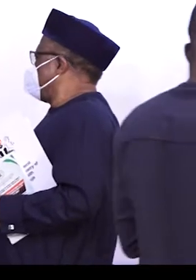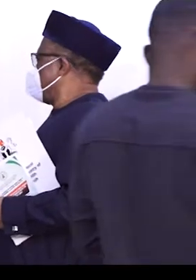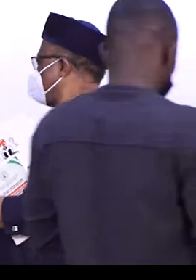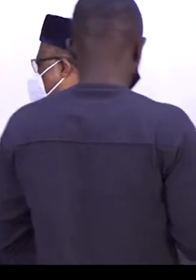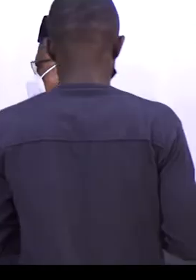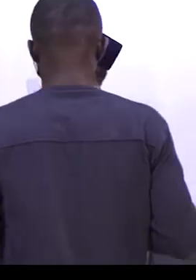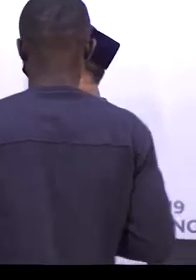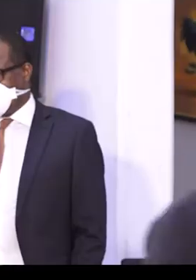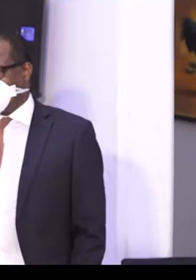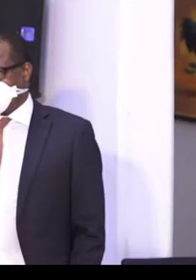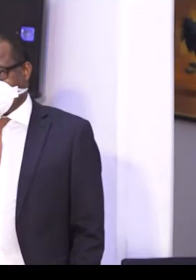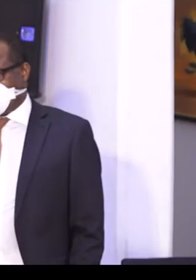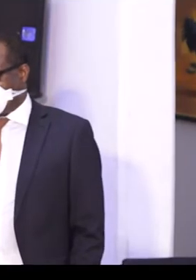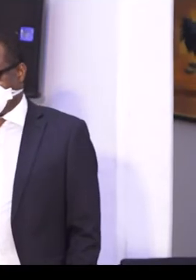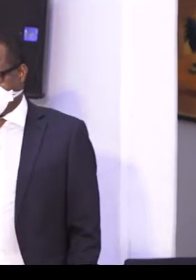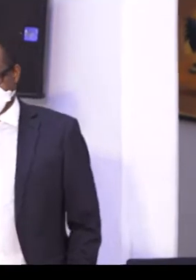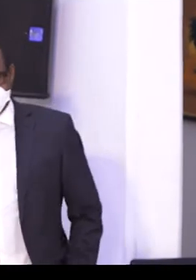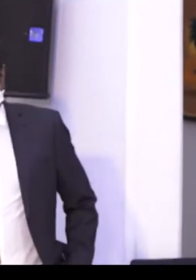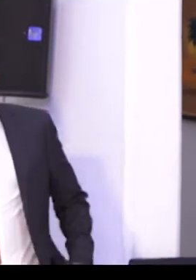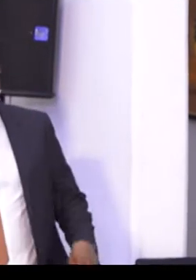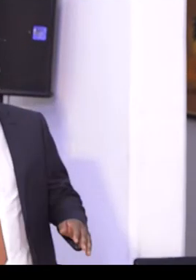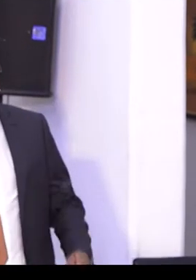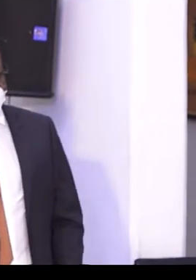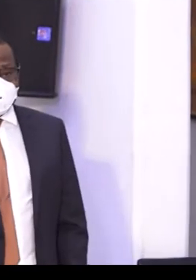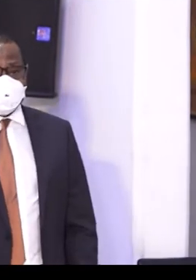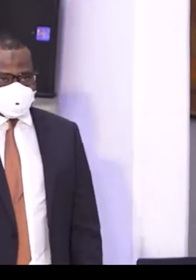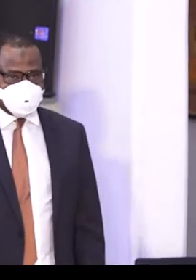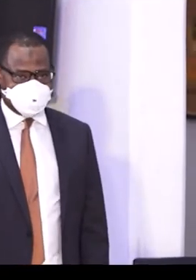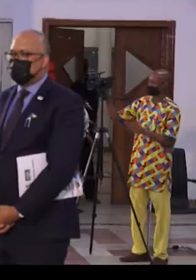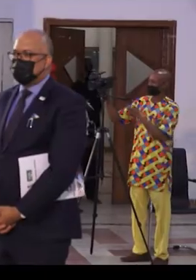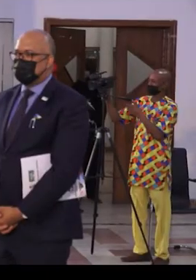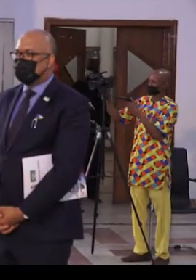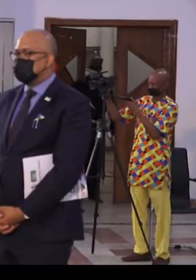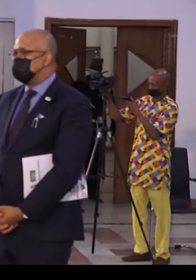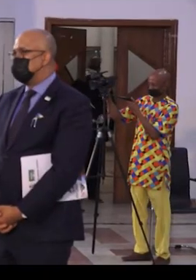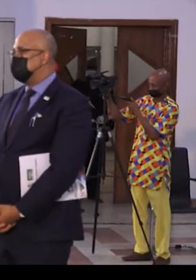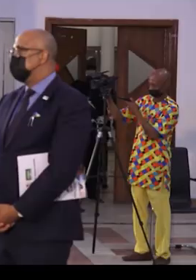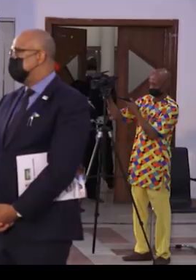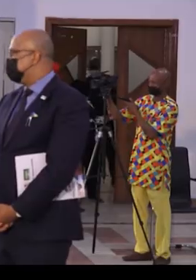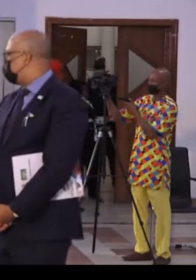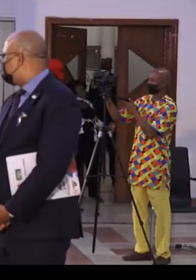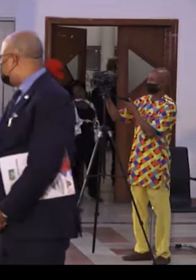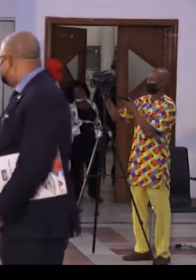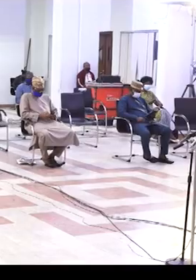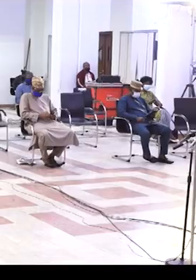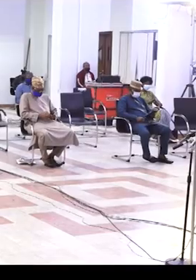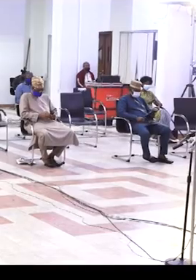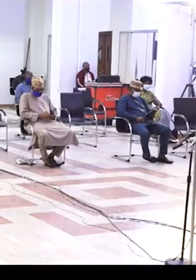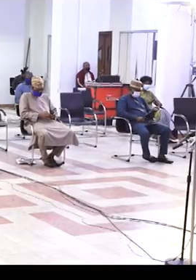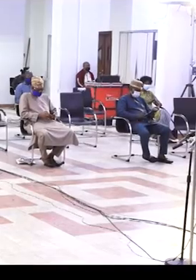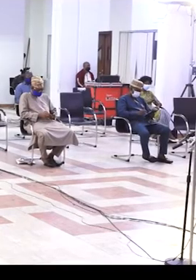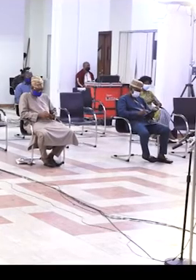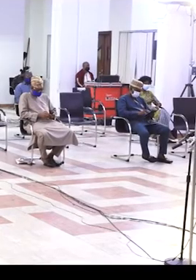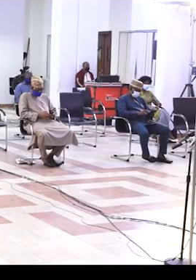situation. Nigeria is on high alert as the Delta COVID-19 variant prevalent in India has found its